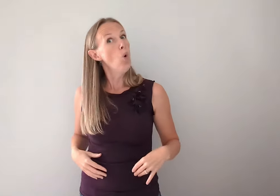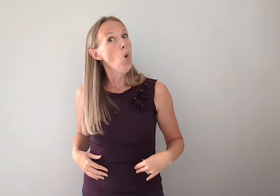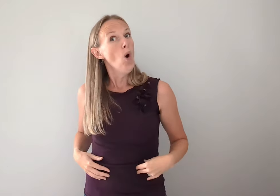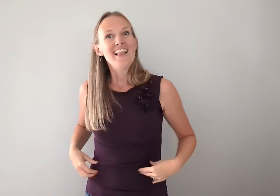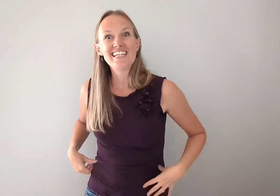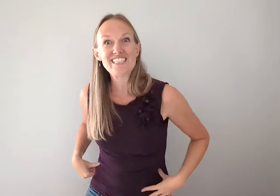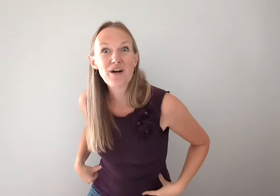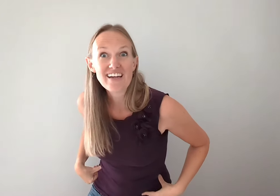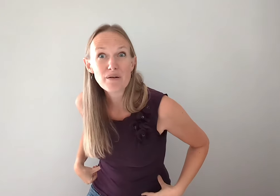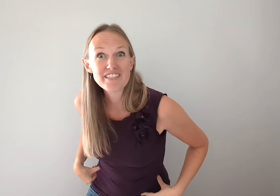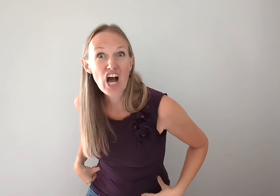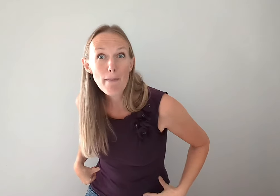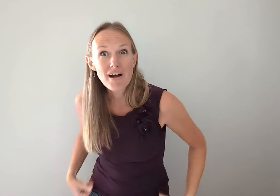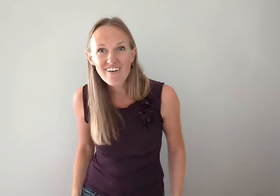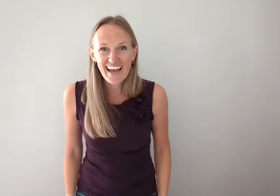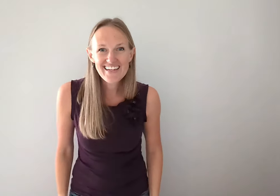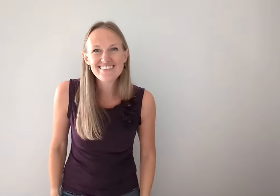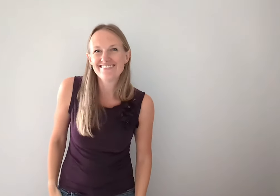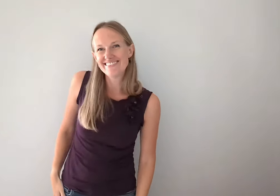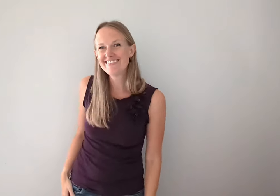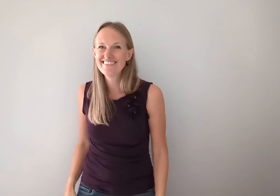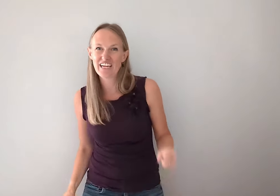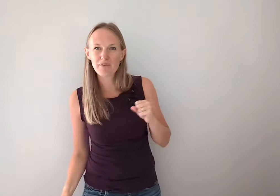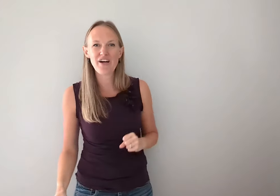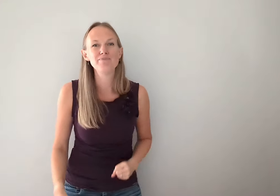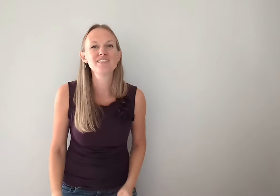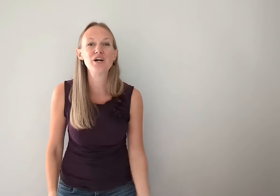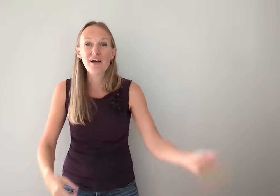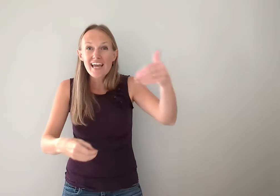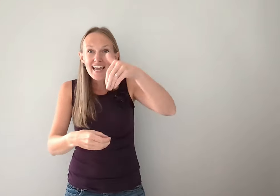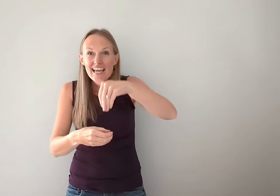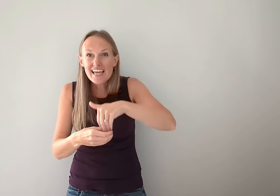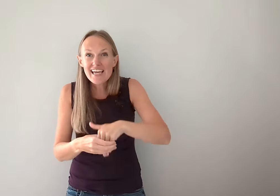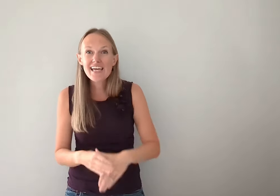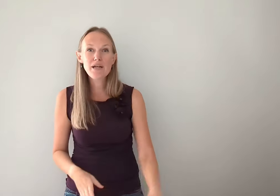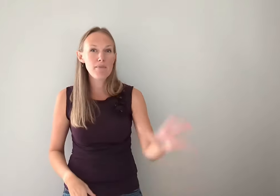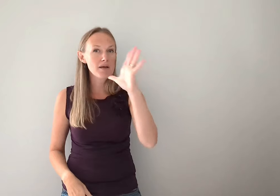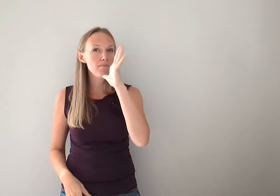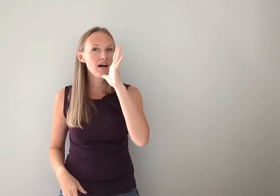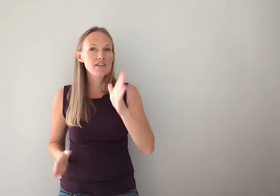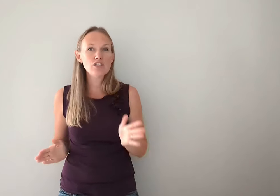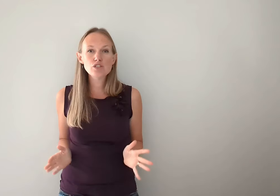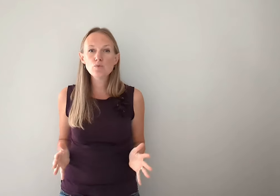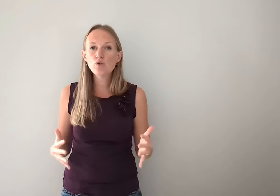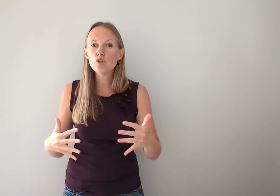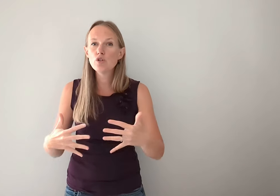Let's try it from the top. Okay. Here we go. So in my mother's womb,